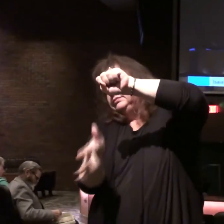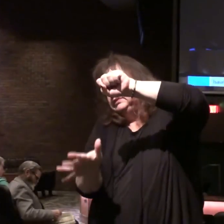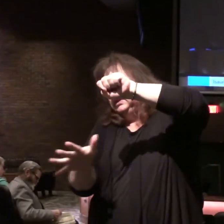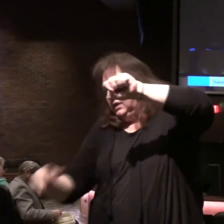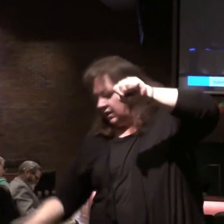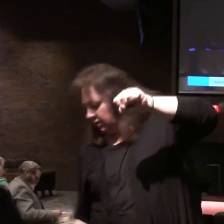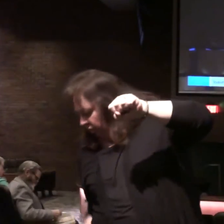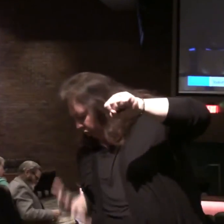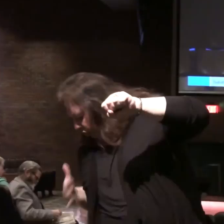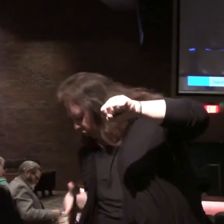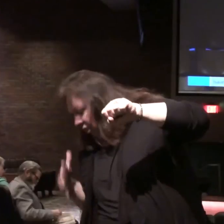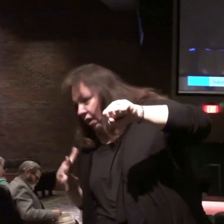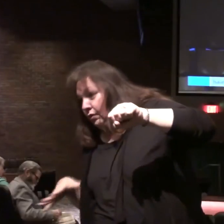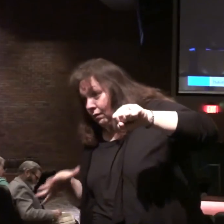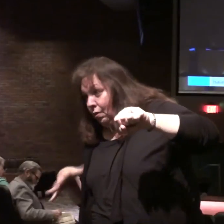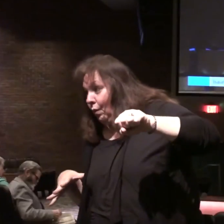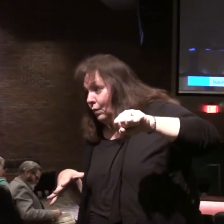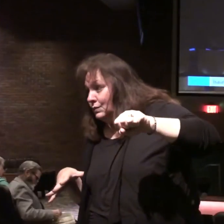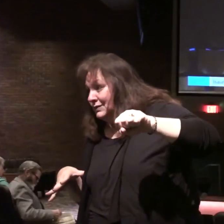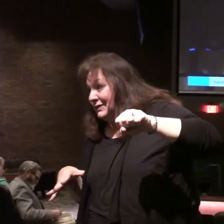up, and stain their garments.